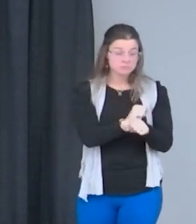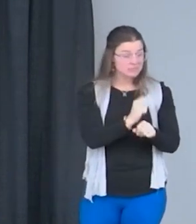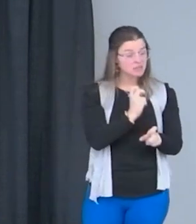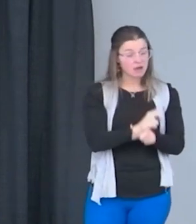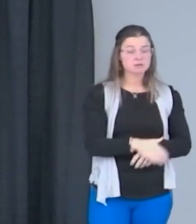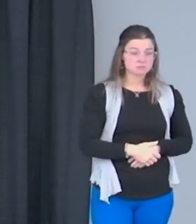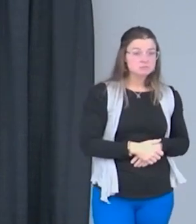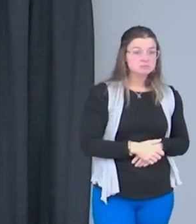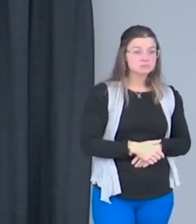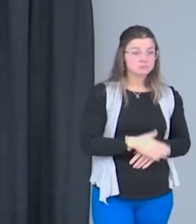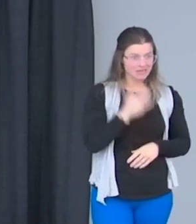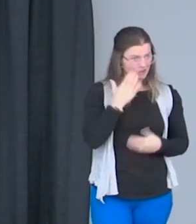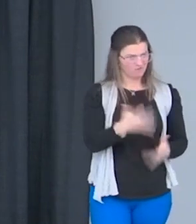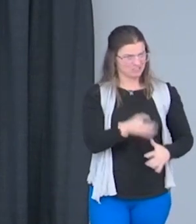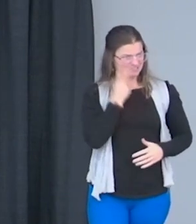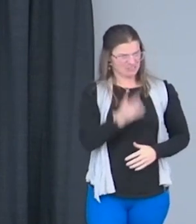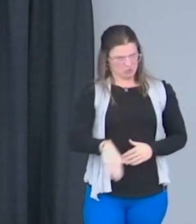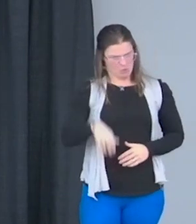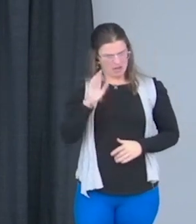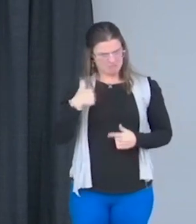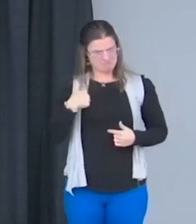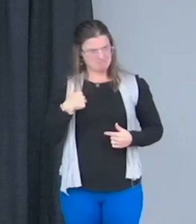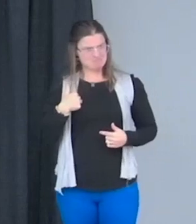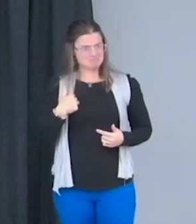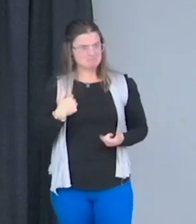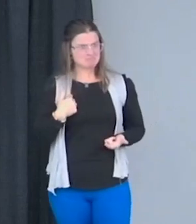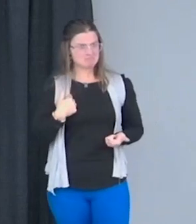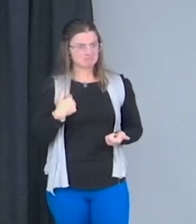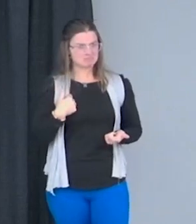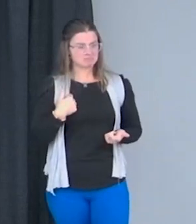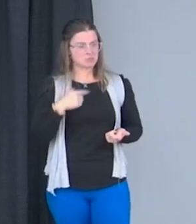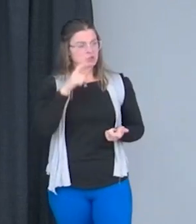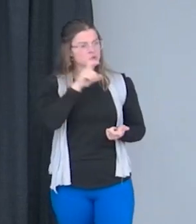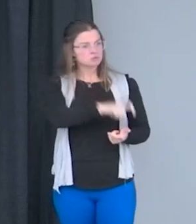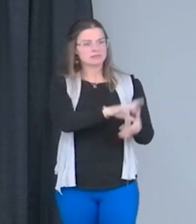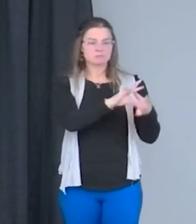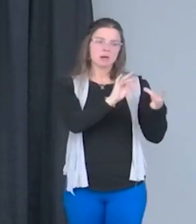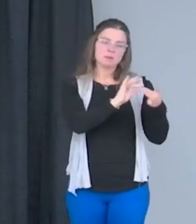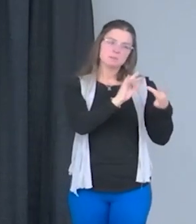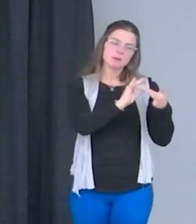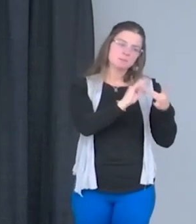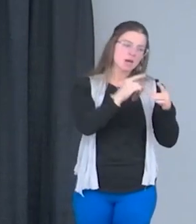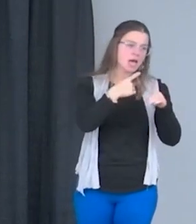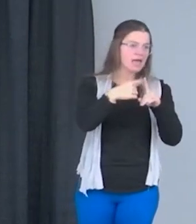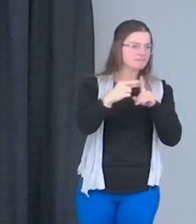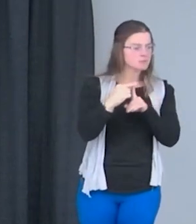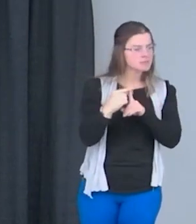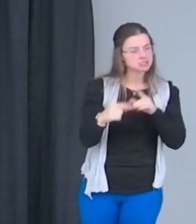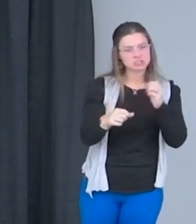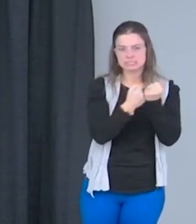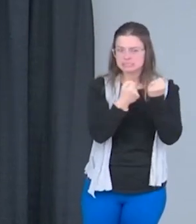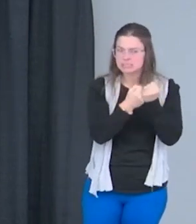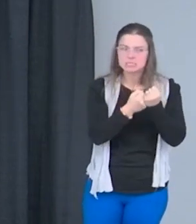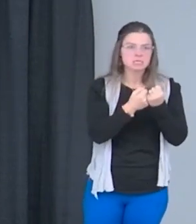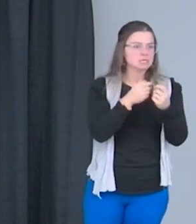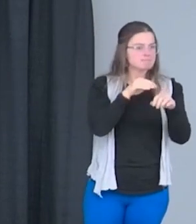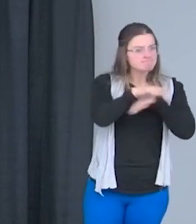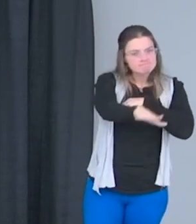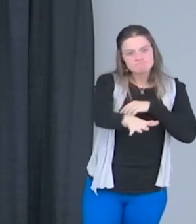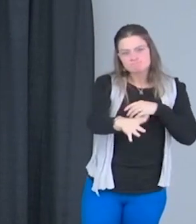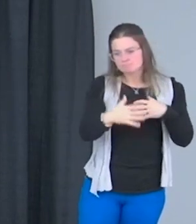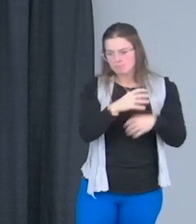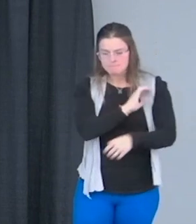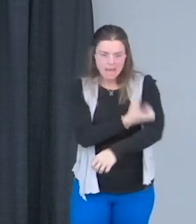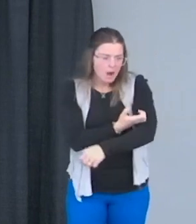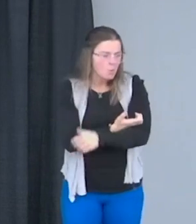just growing up. Right? Then just start to speak affirmations. Speak some type of power and life into yourself that